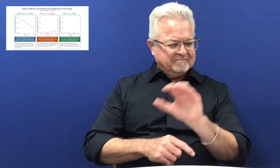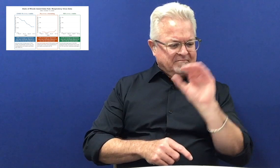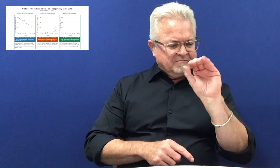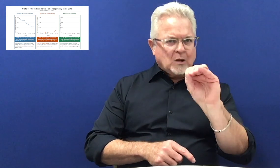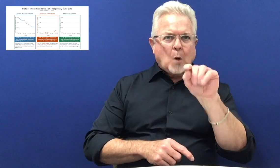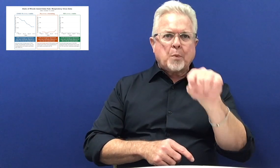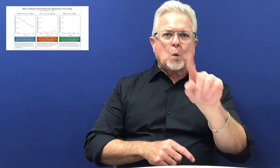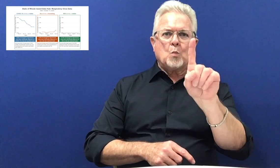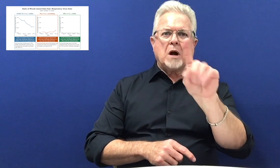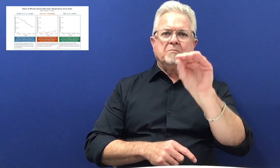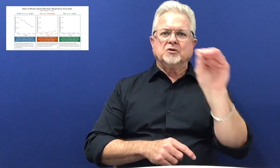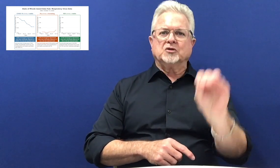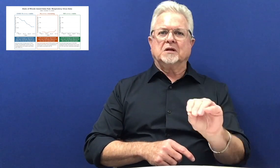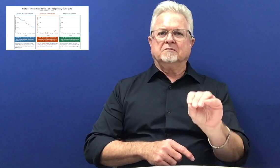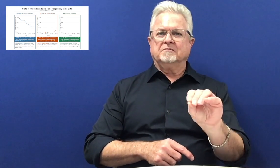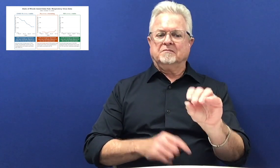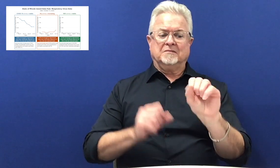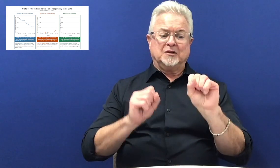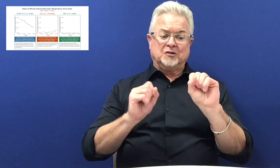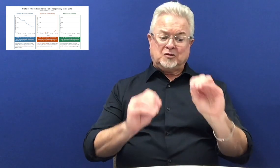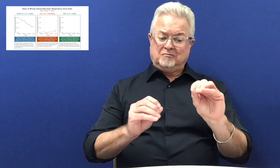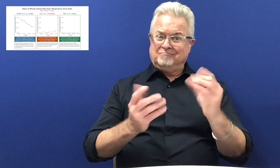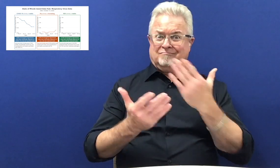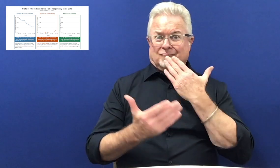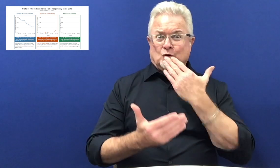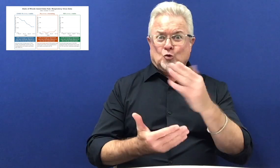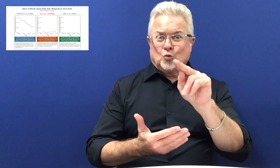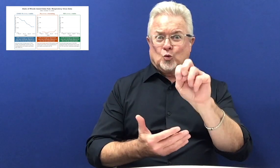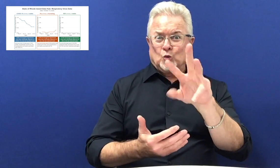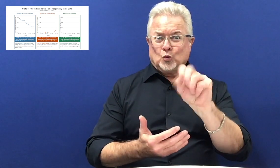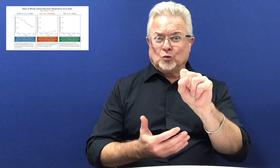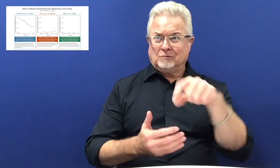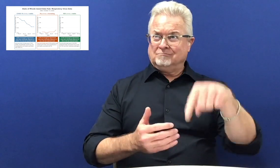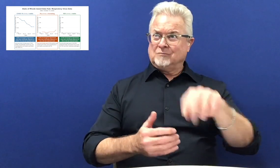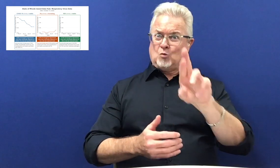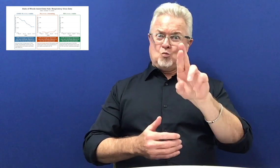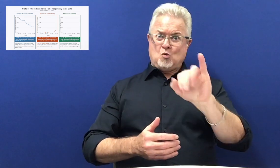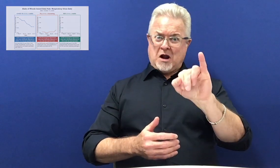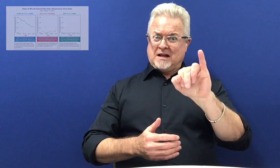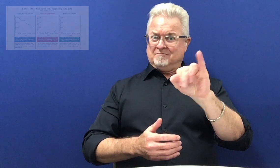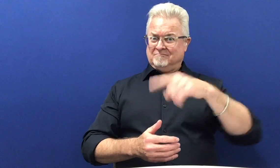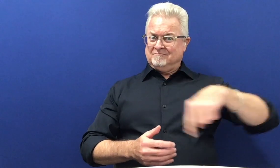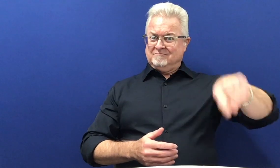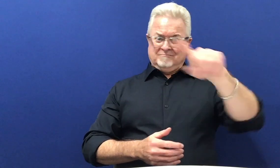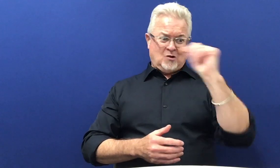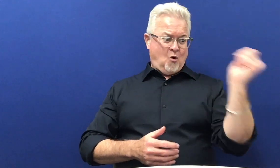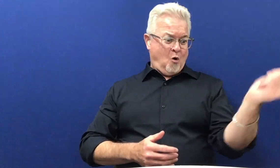Right now the statistics are very stable. It's a very low percentage. So that's good news for Rhode Island.